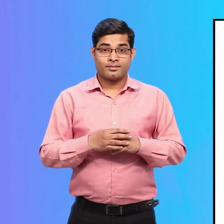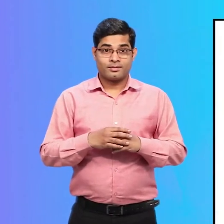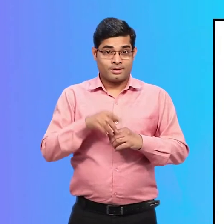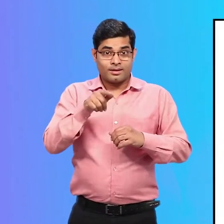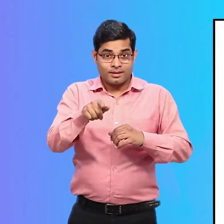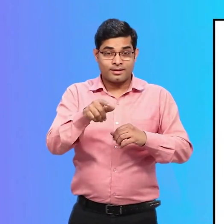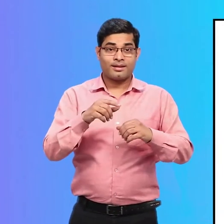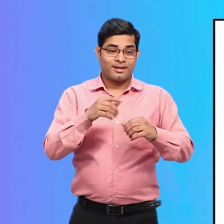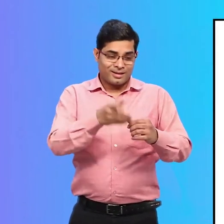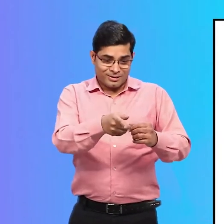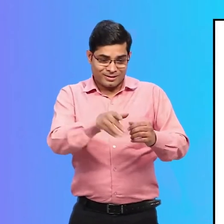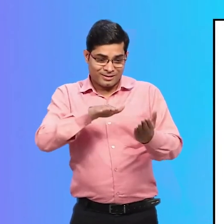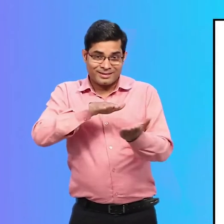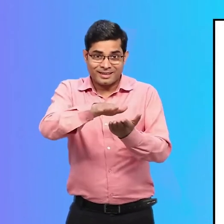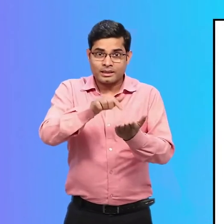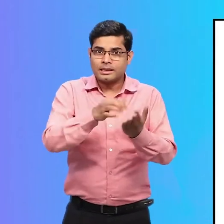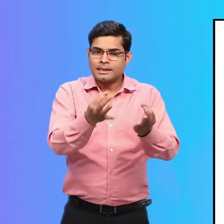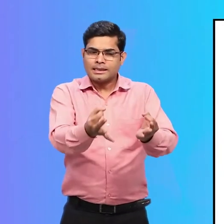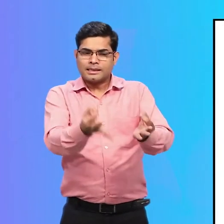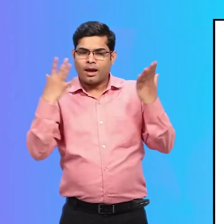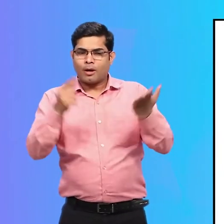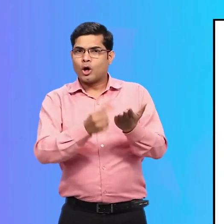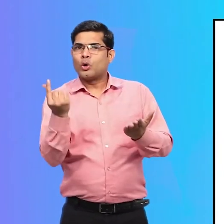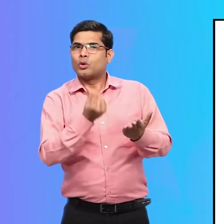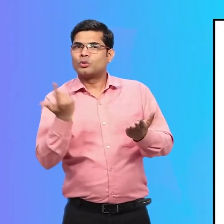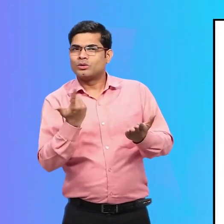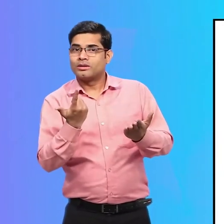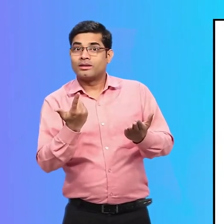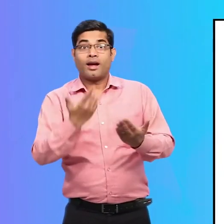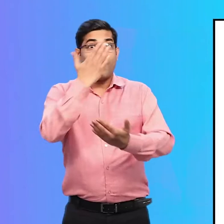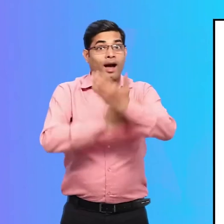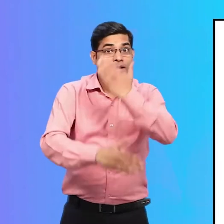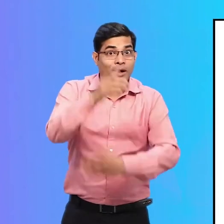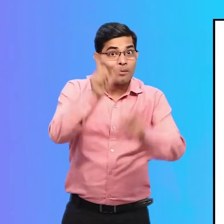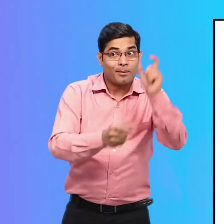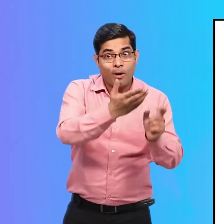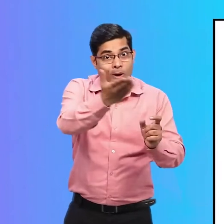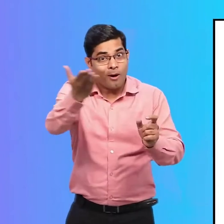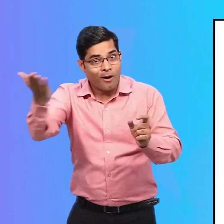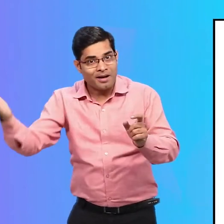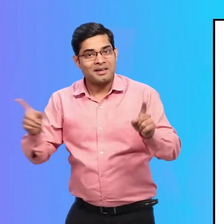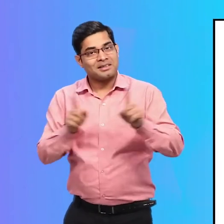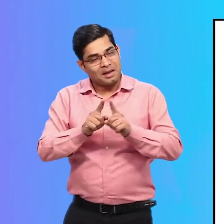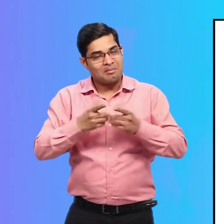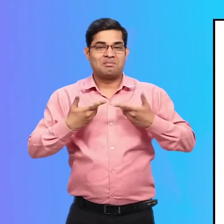A new special parking has been created for persons with disabilities like me.